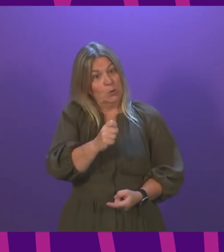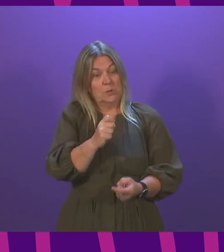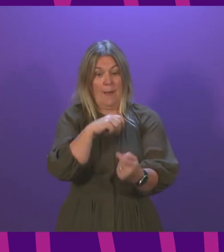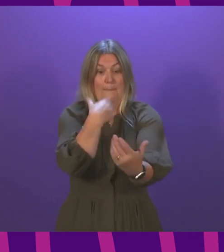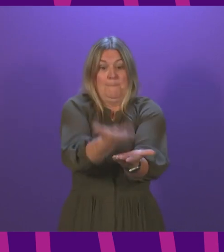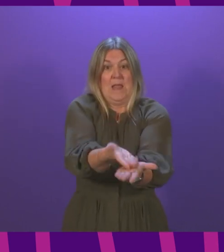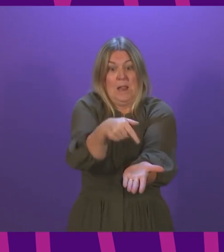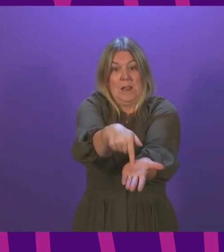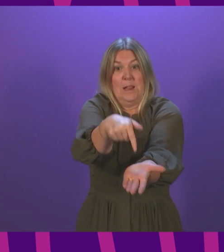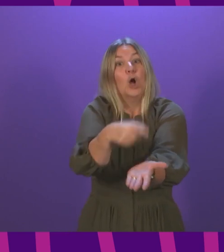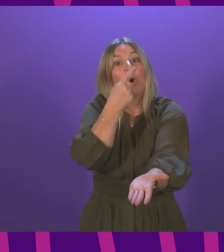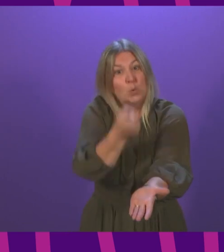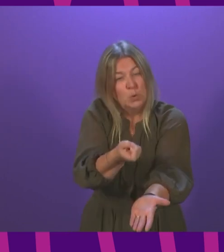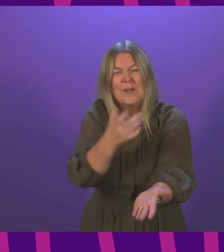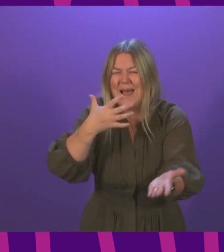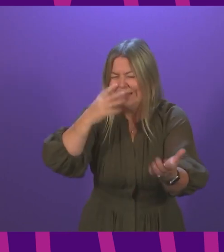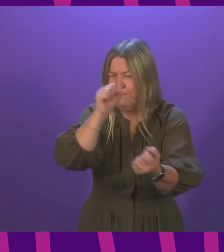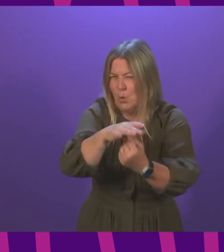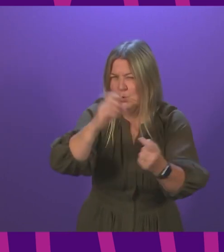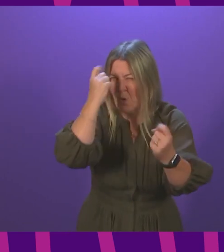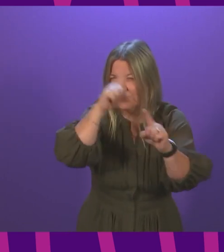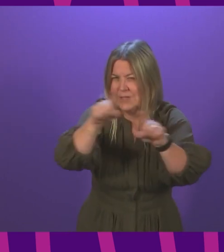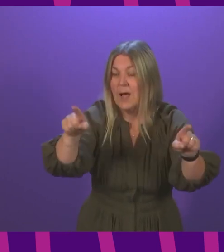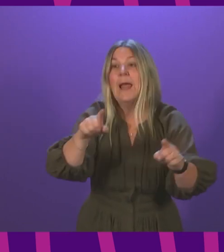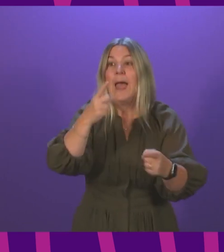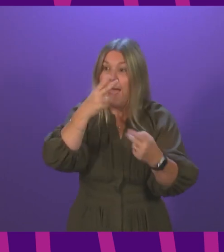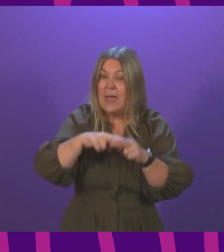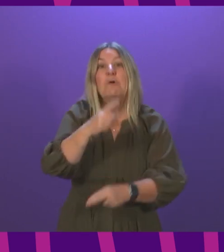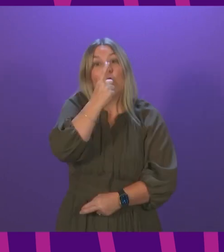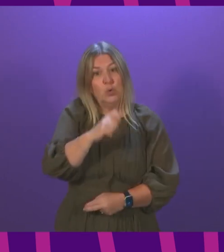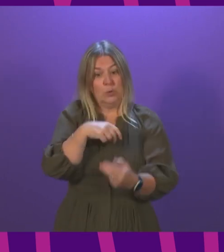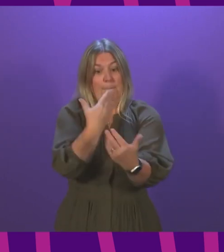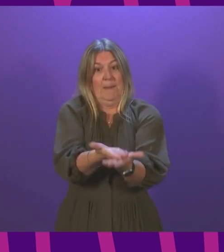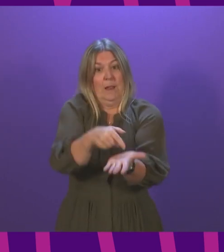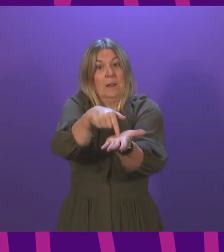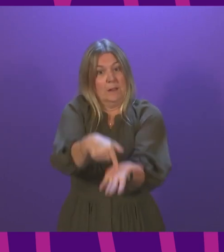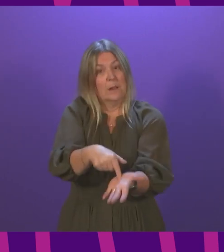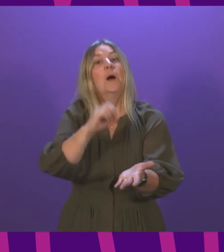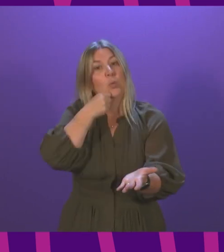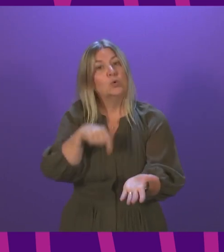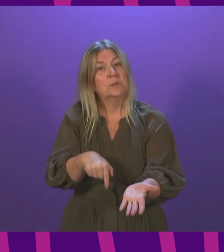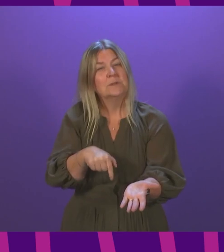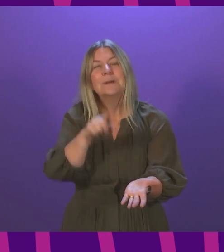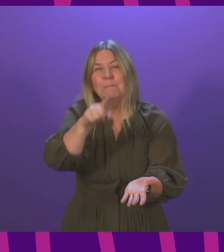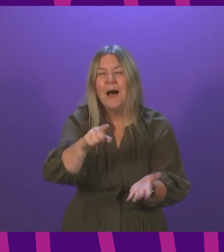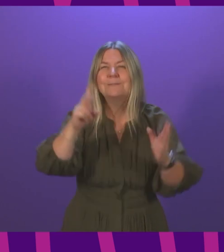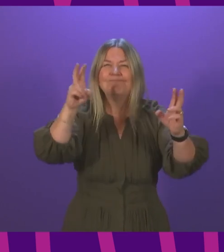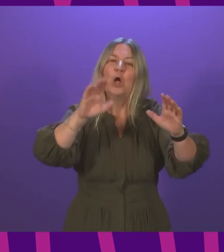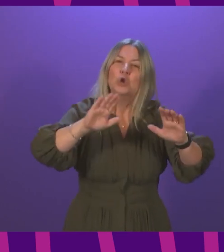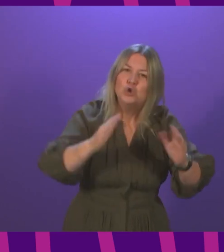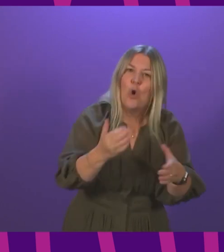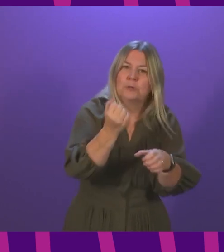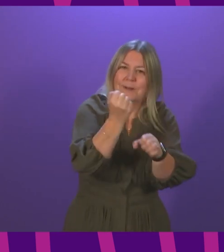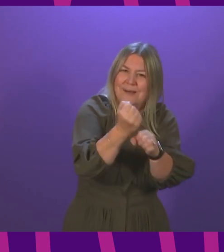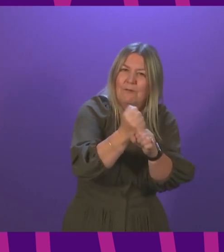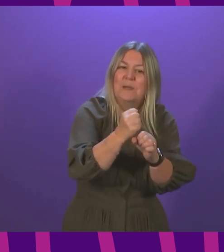no, I think it is just important that everyone understands this – if I could lay a bill right now, I would, but the Non-Government Bills Unit,